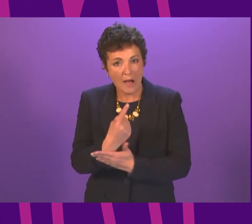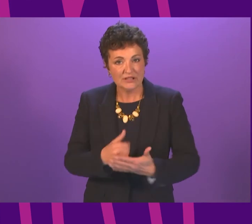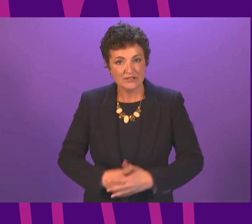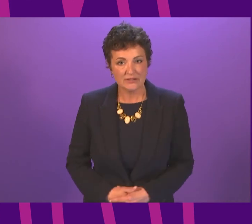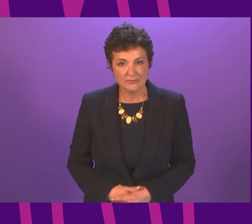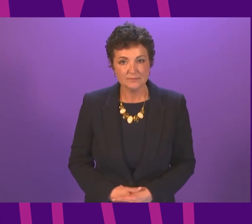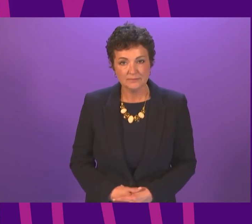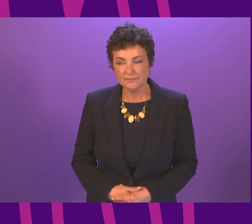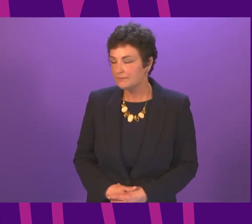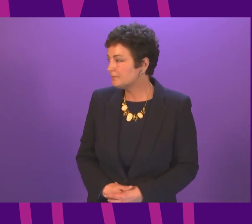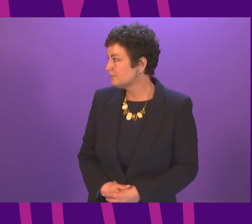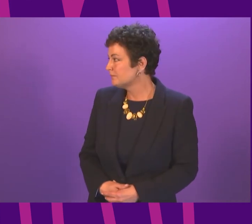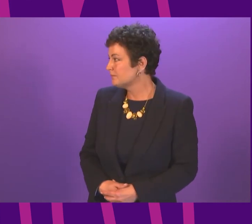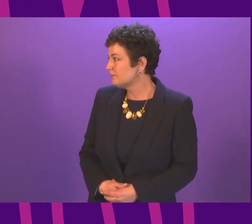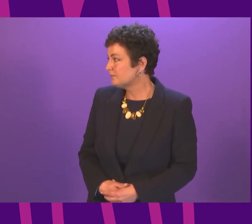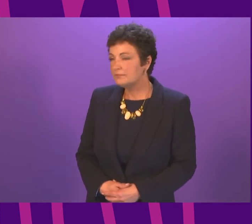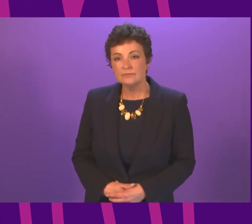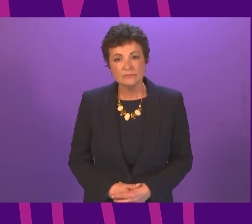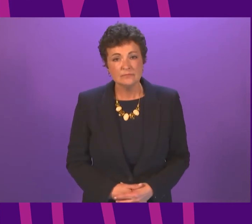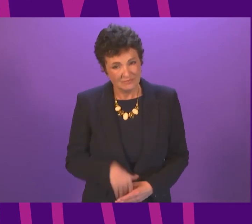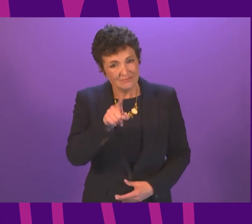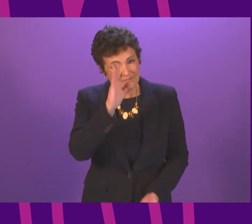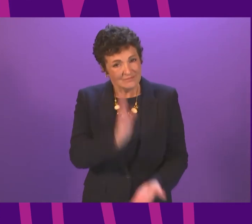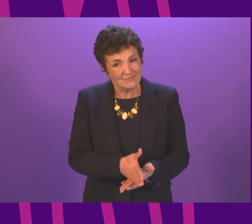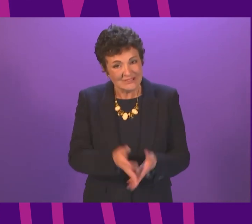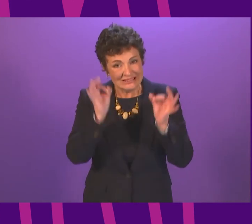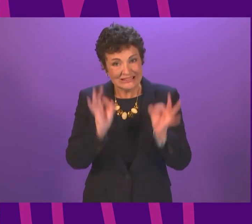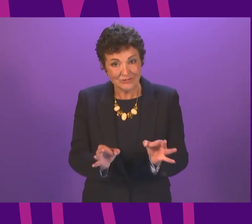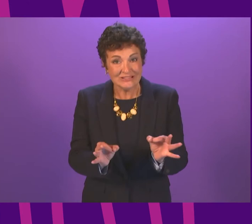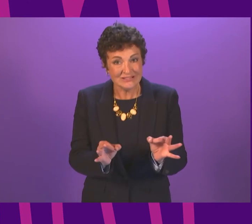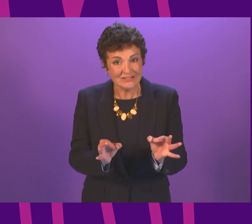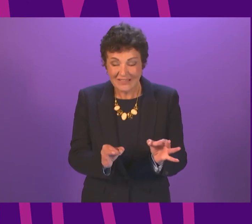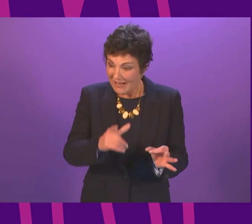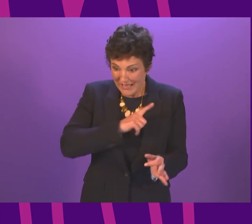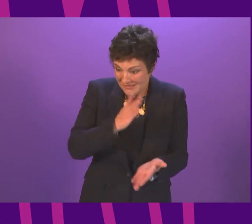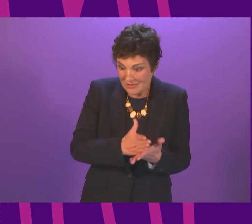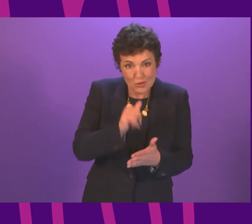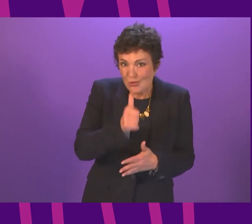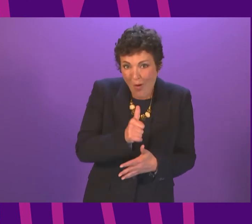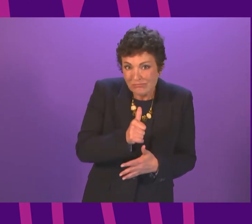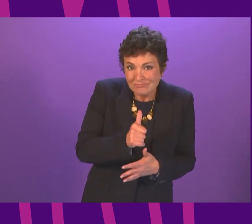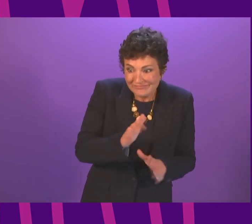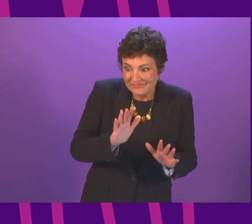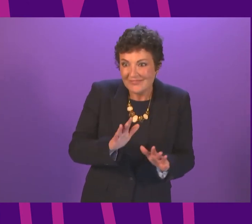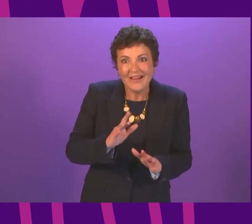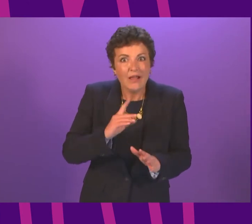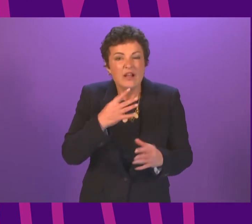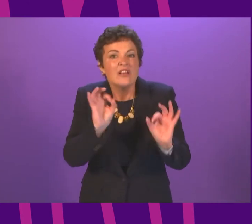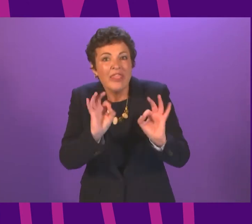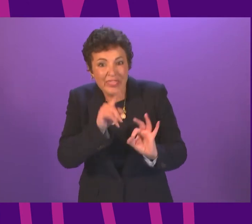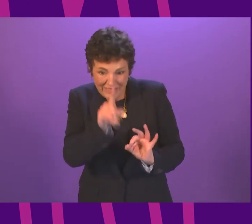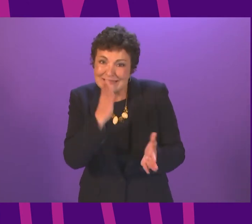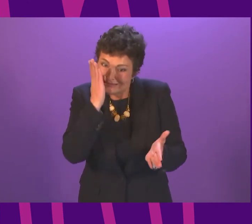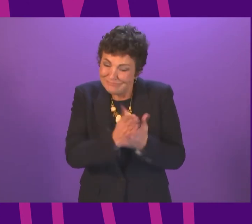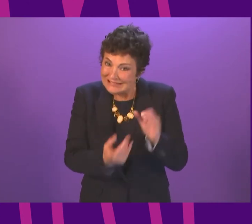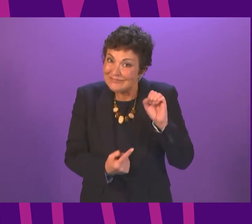This is a matter of the utmost seriousness, and it is because of that that I think it is really important to be clear. There was